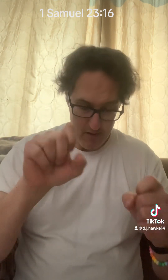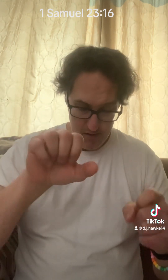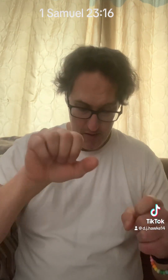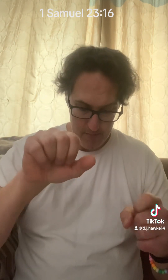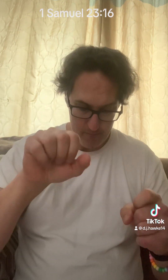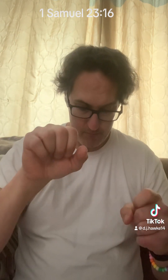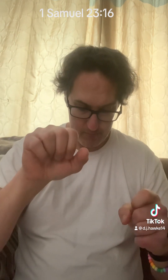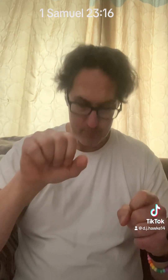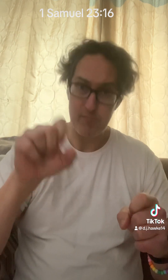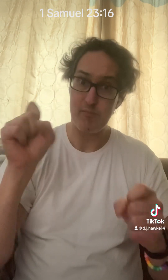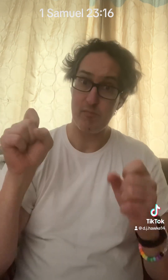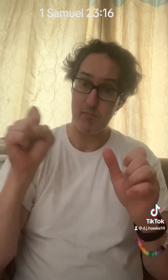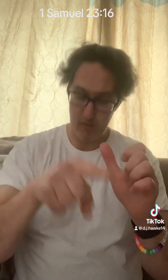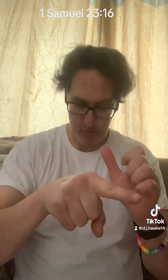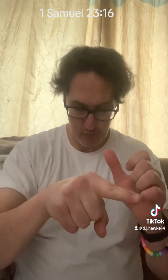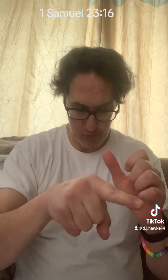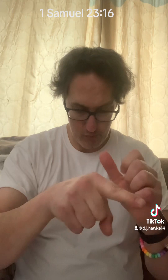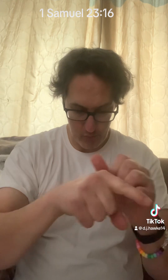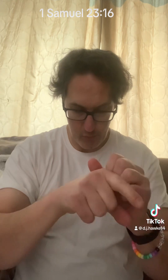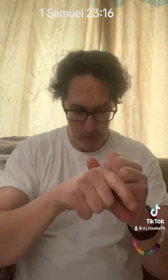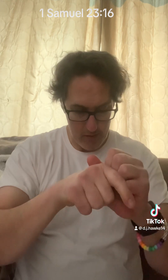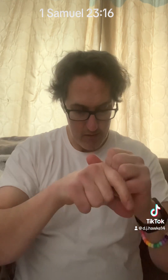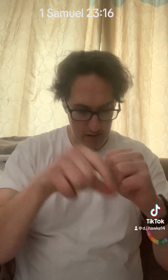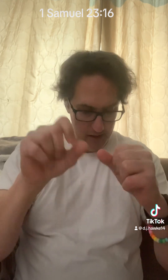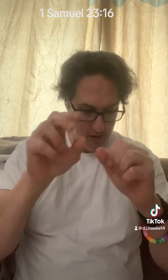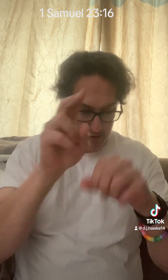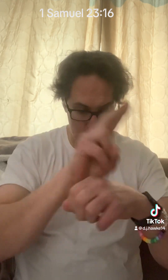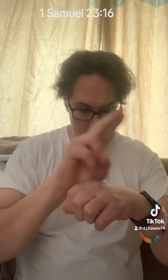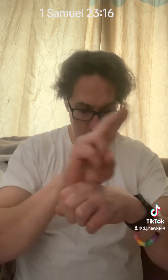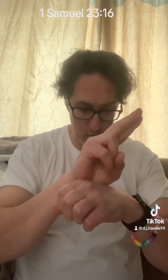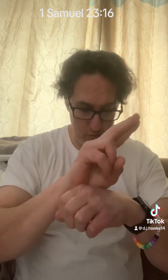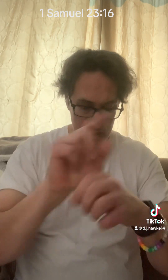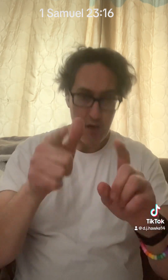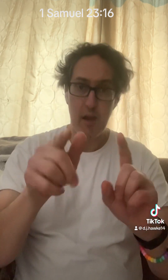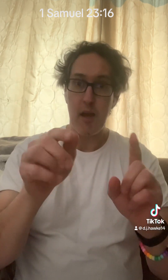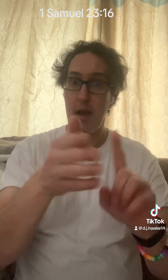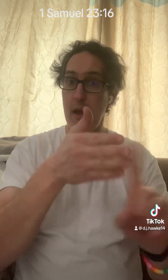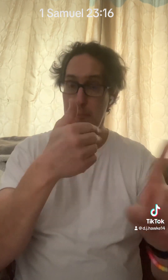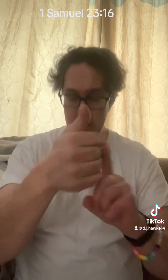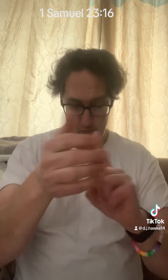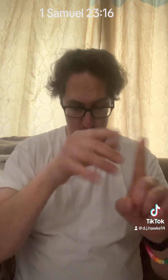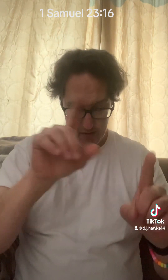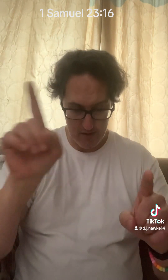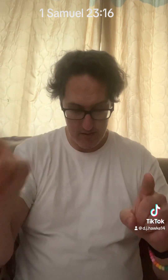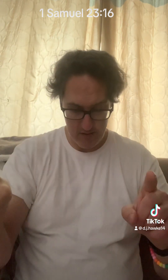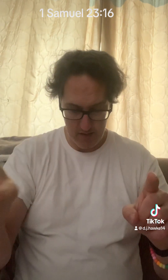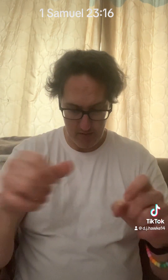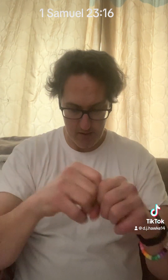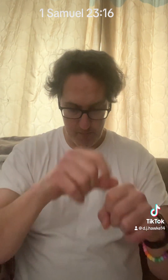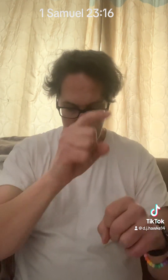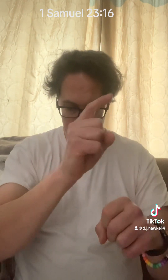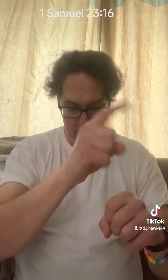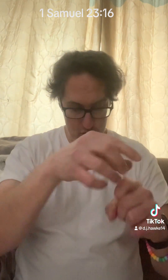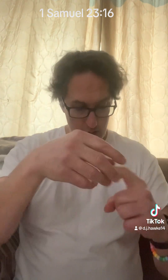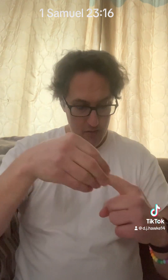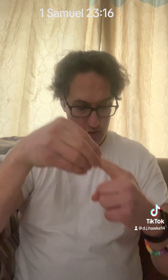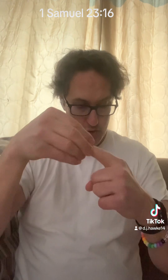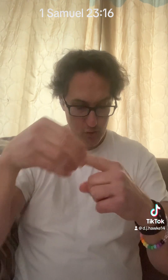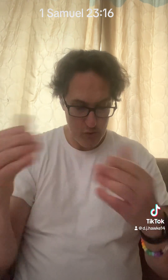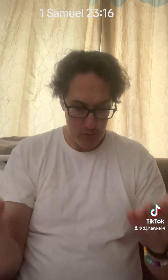and used and abused David. Jonathan chose to